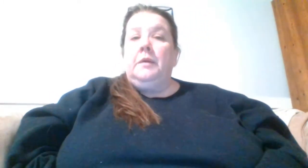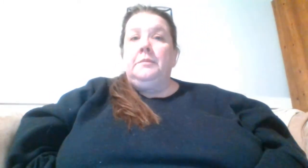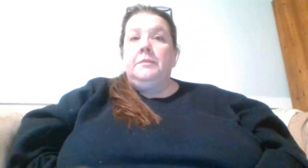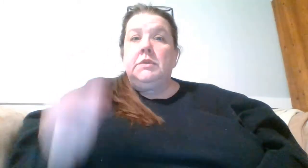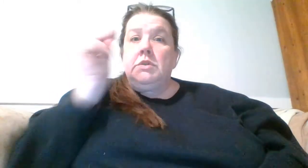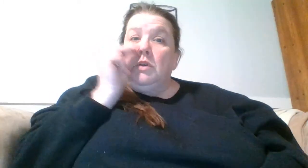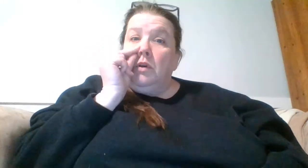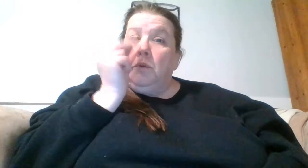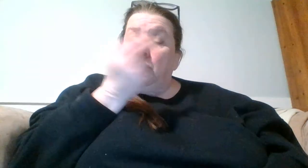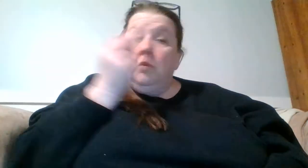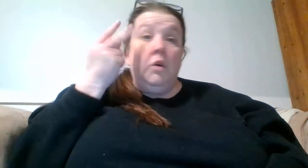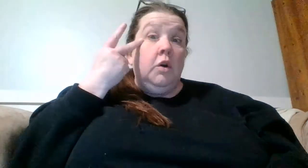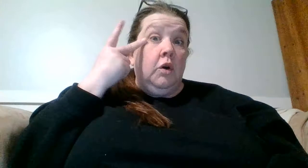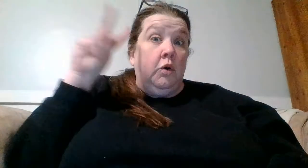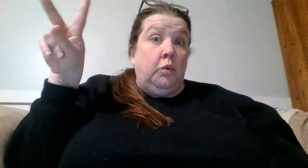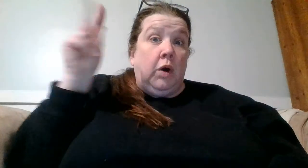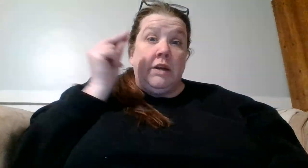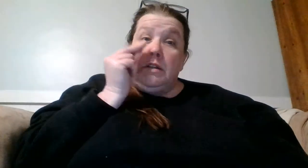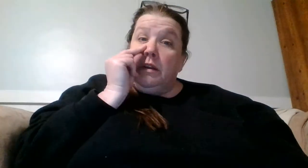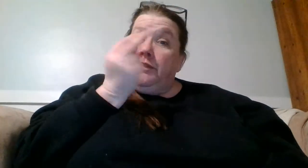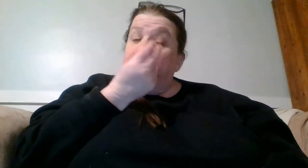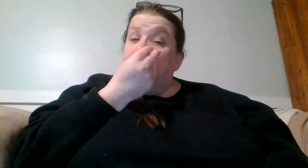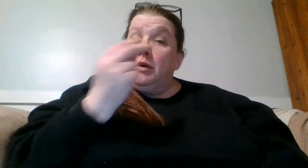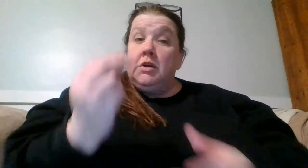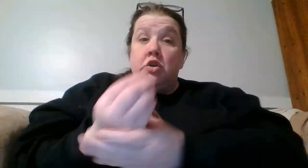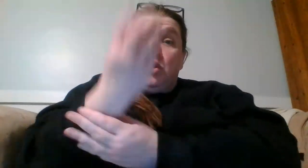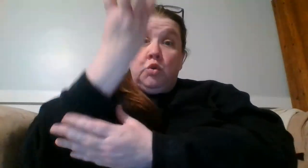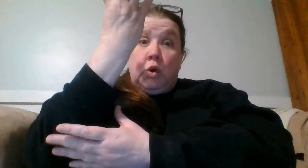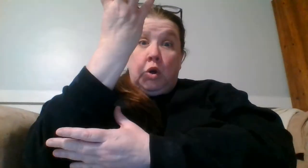So, can watch the flowers grow.